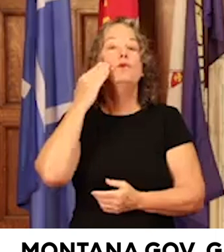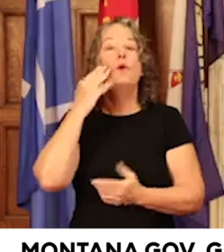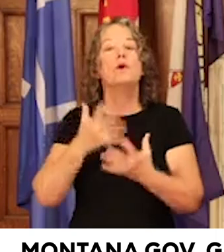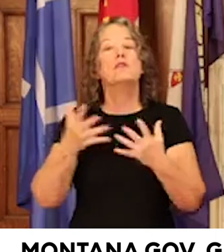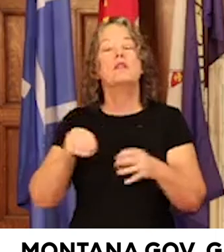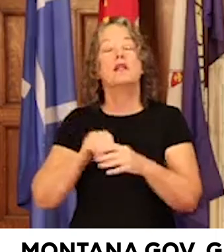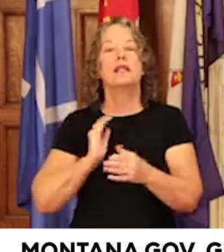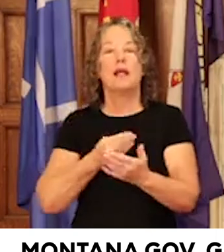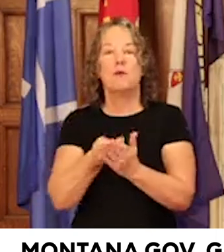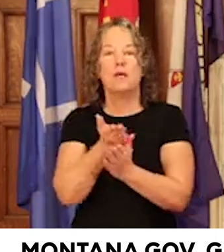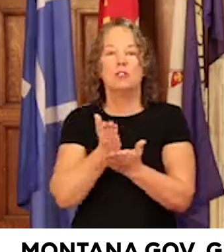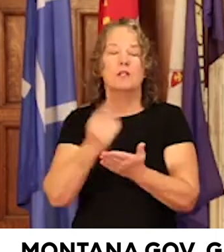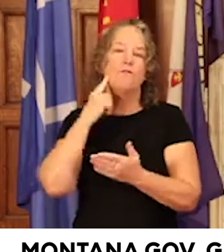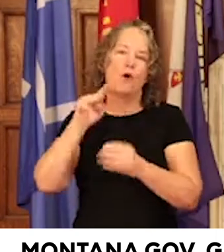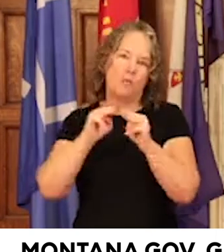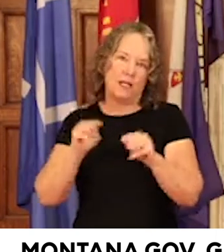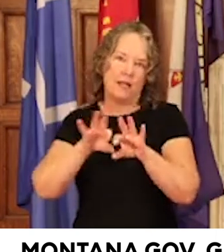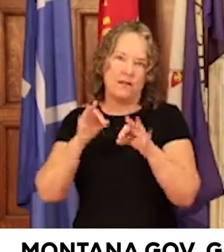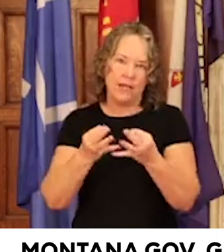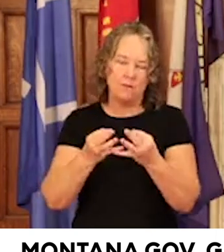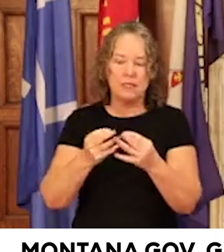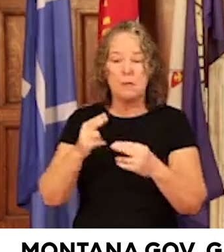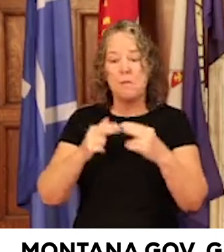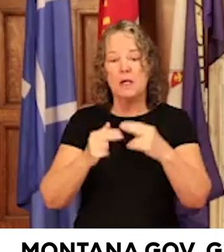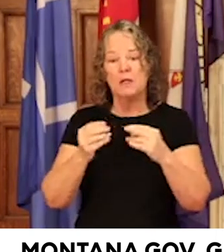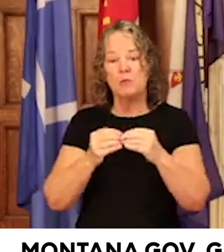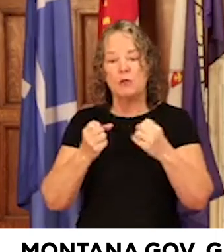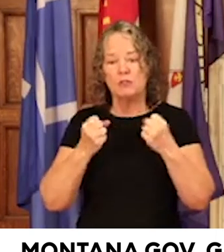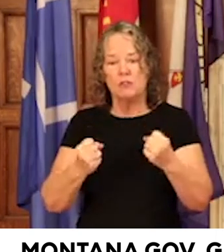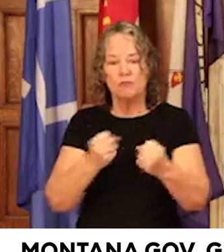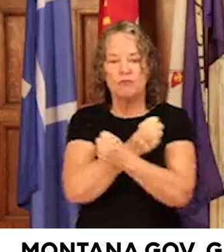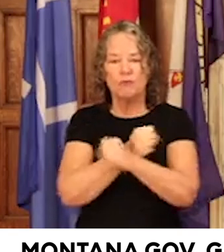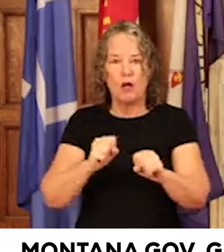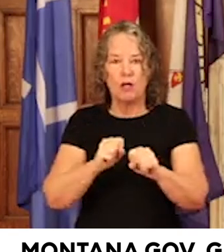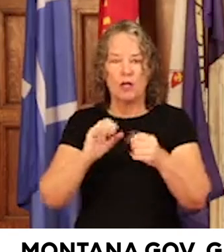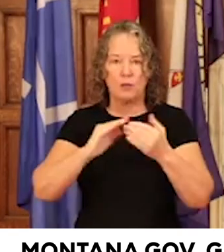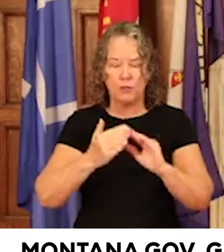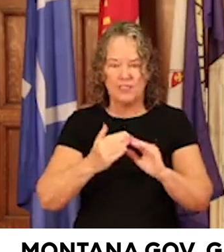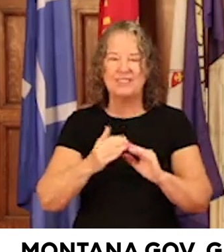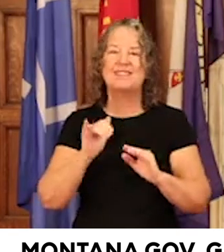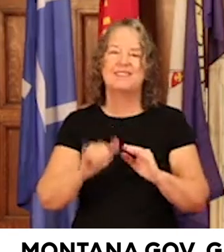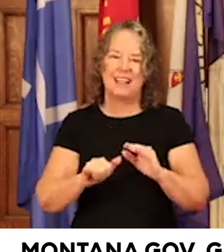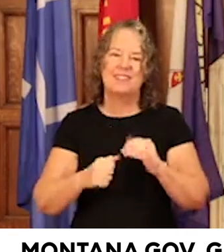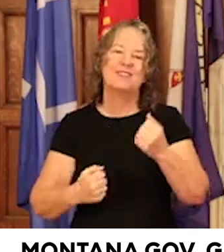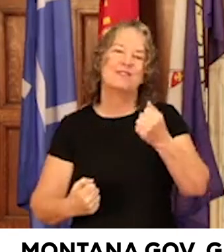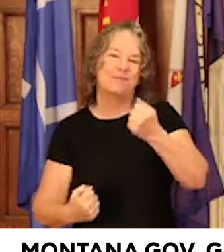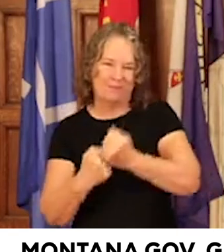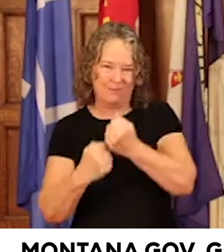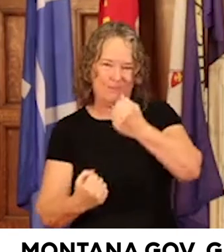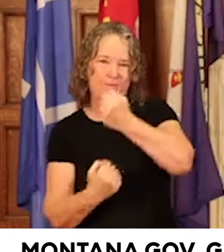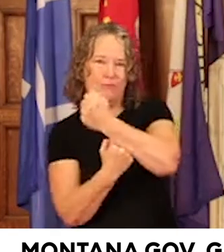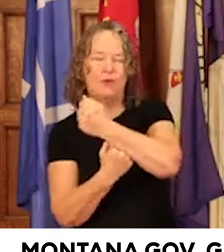budget for Montana families. Building safer, stronger communities is another key pillar in it. We need to